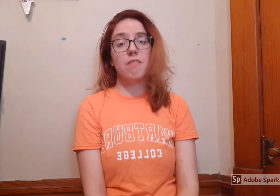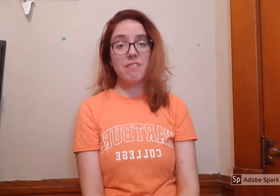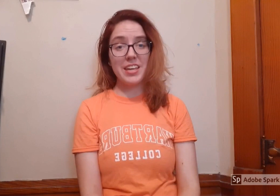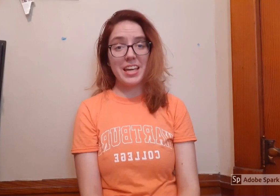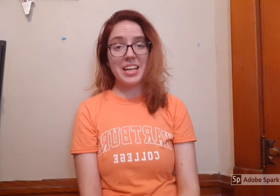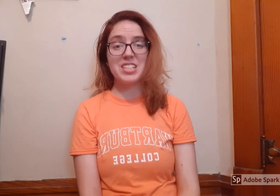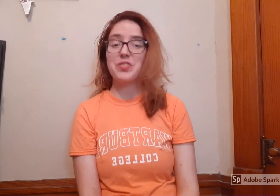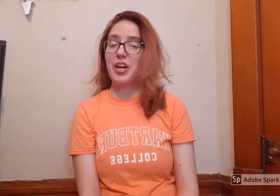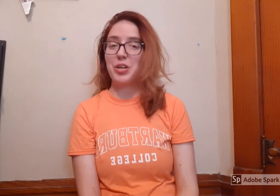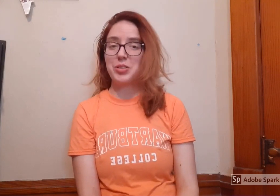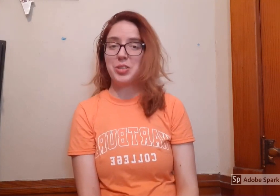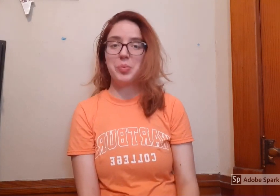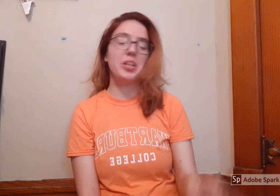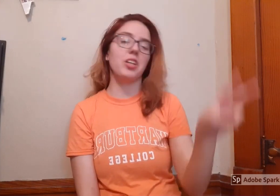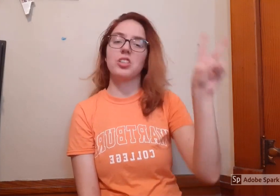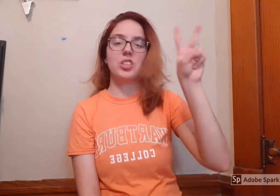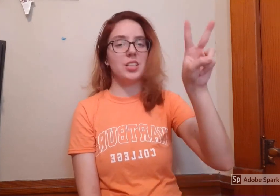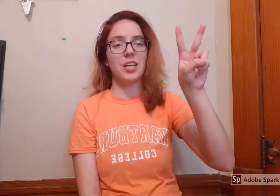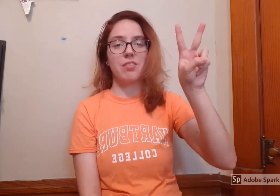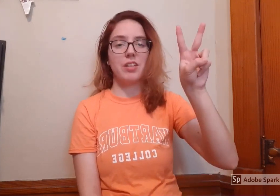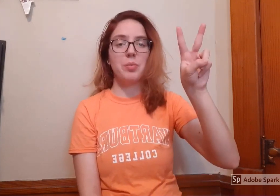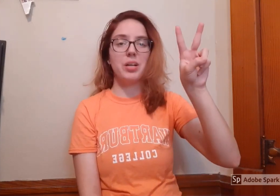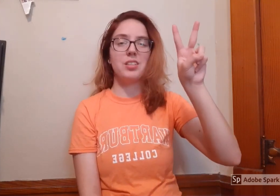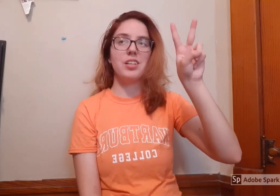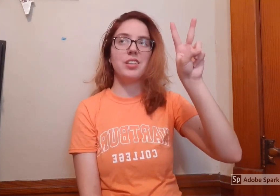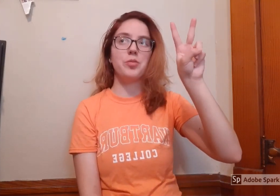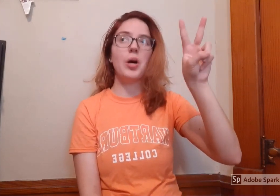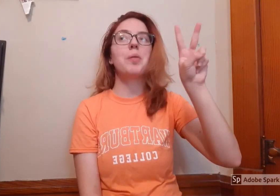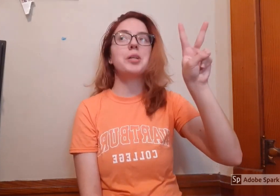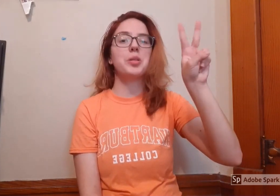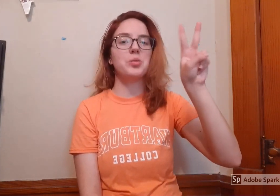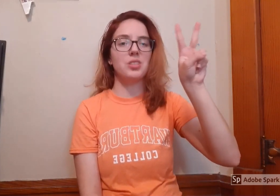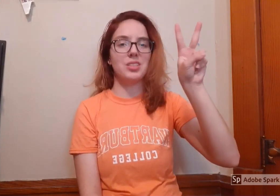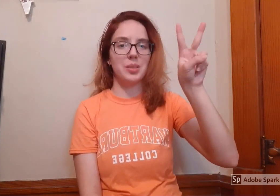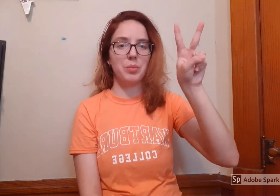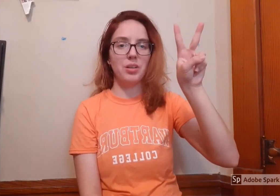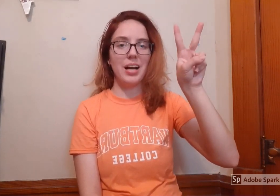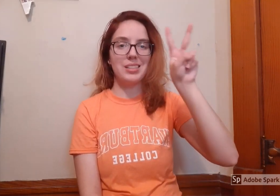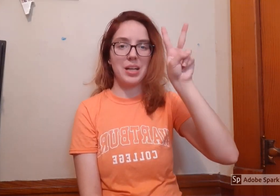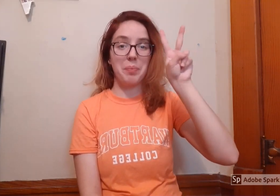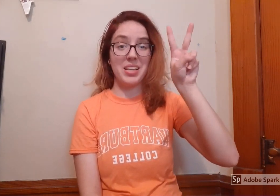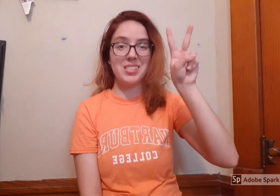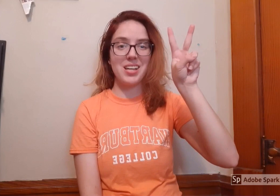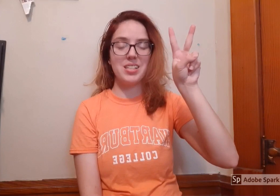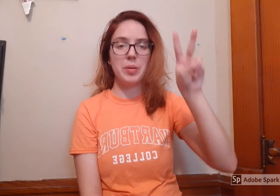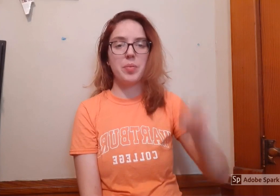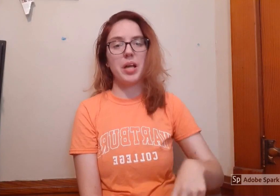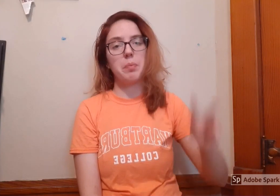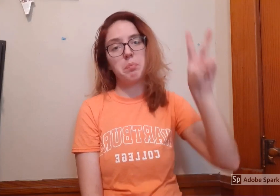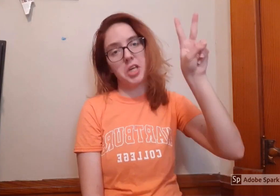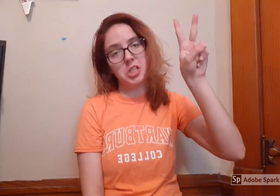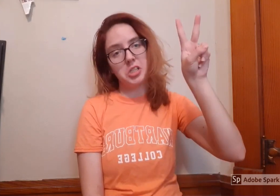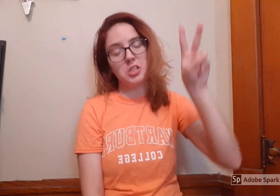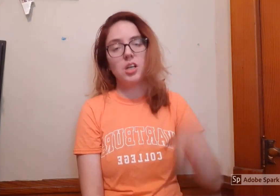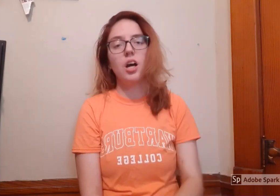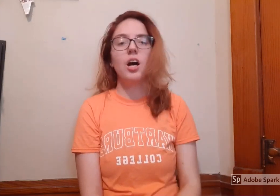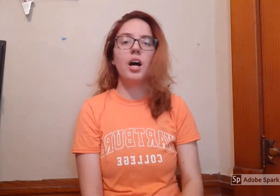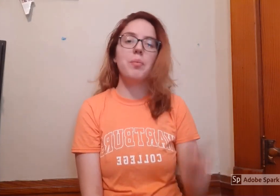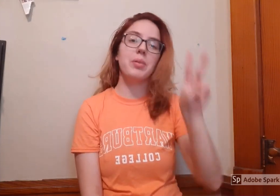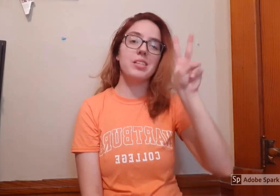V is very also simple. It looks just like a V but you probably use this symbol as like a peace sign to people like peace but this